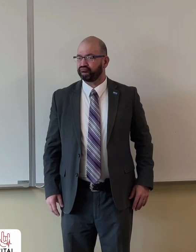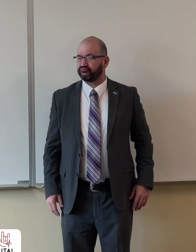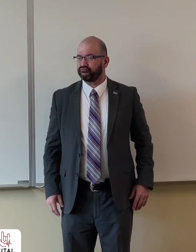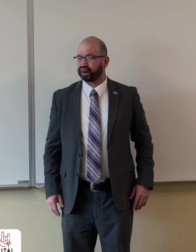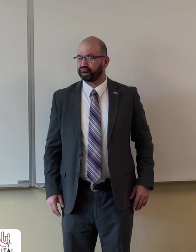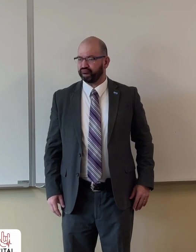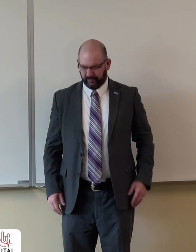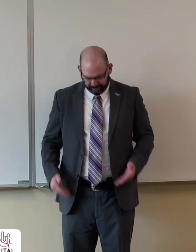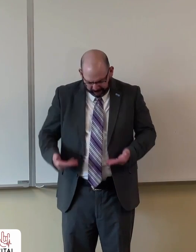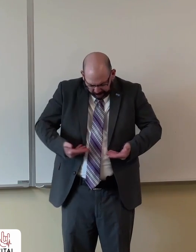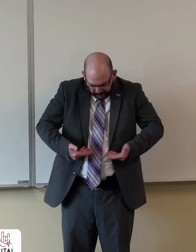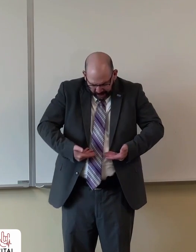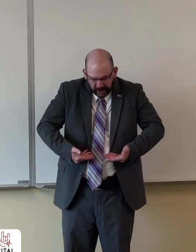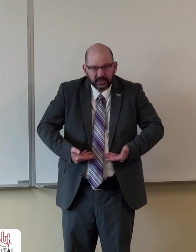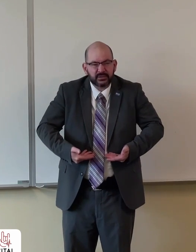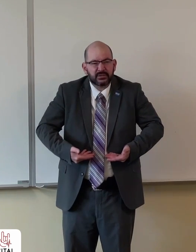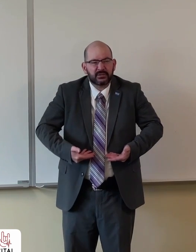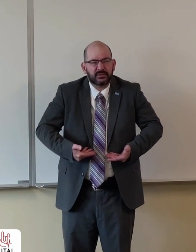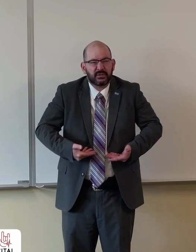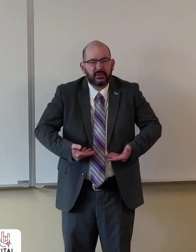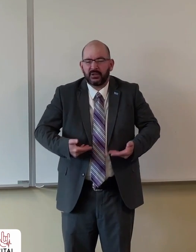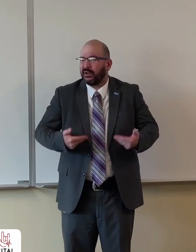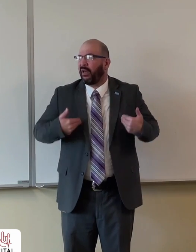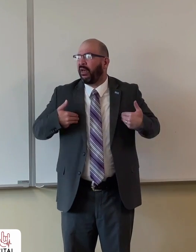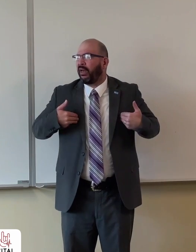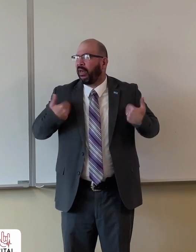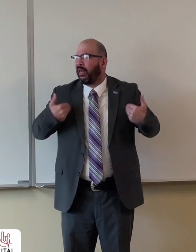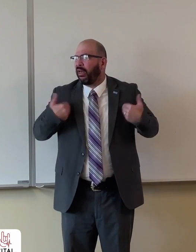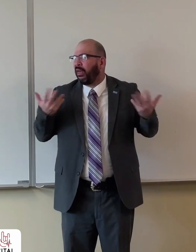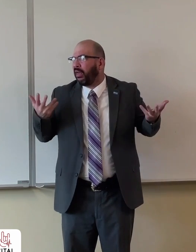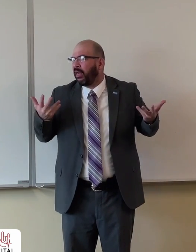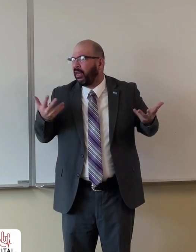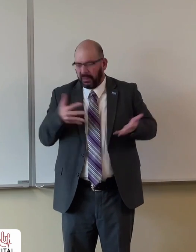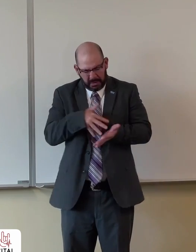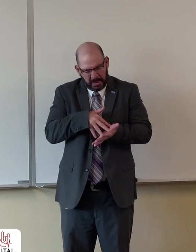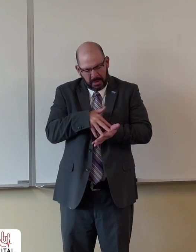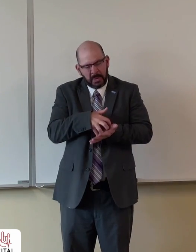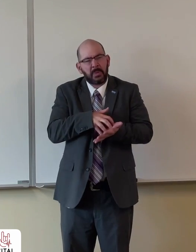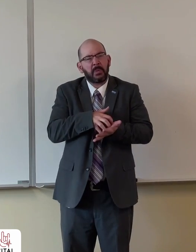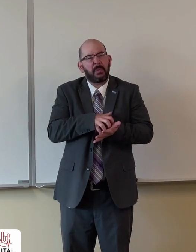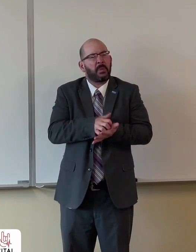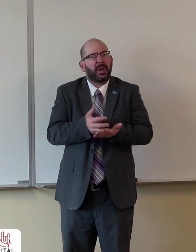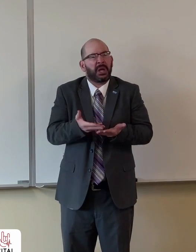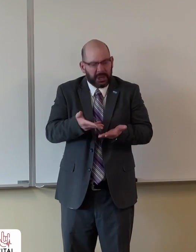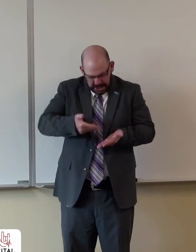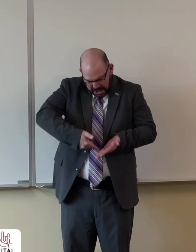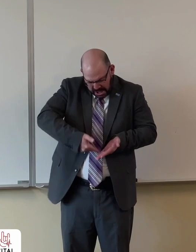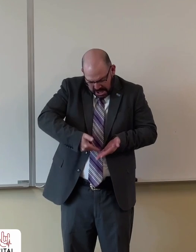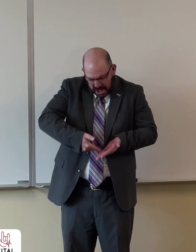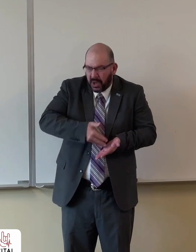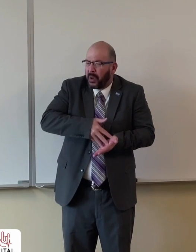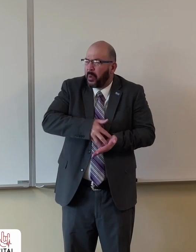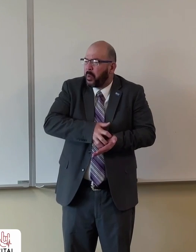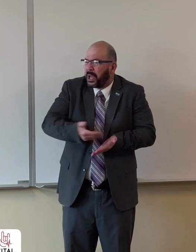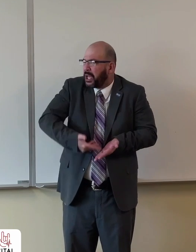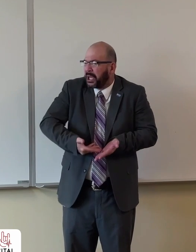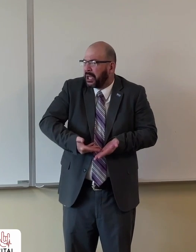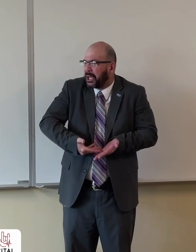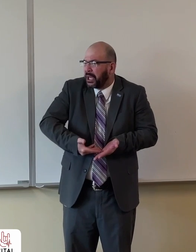my lifestyle. Yeah. I'm young. And this baby's weak. Right?